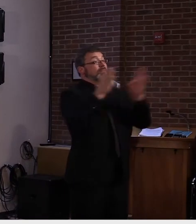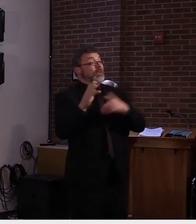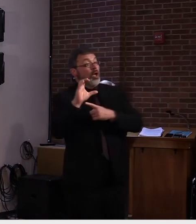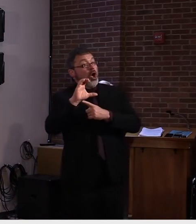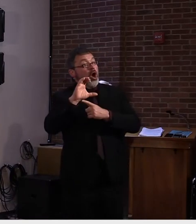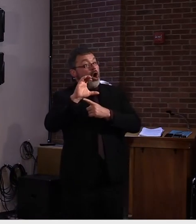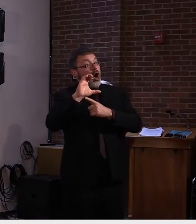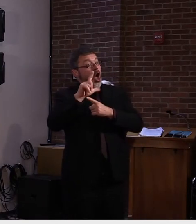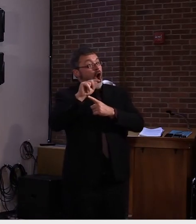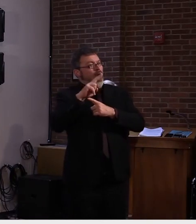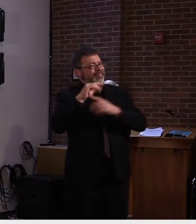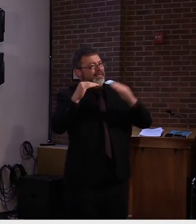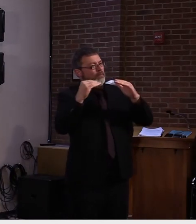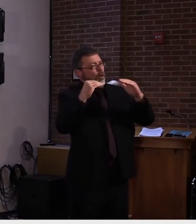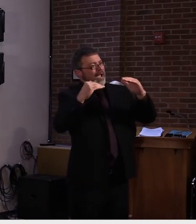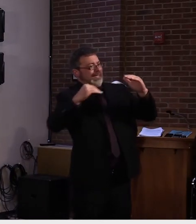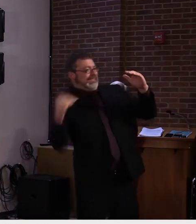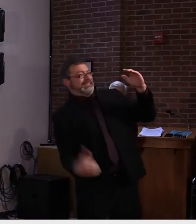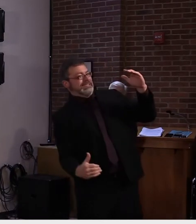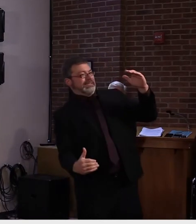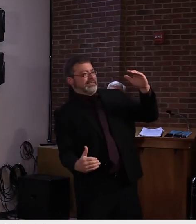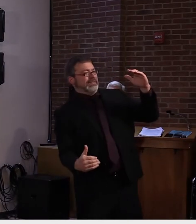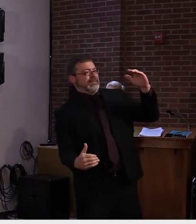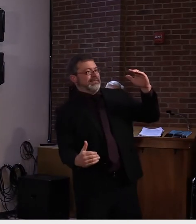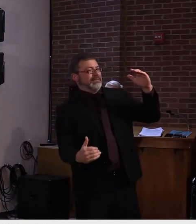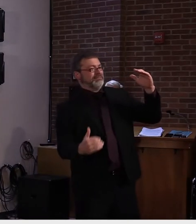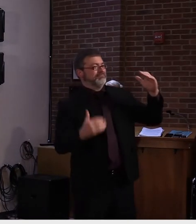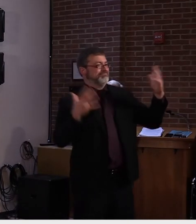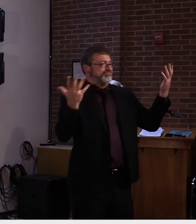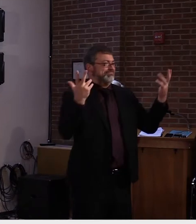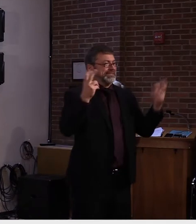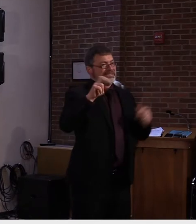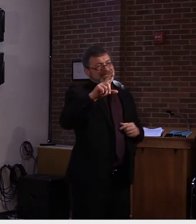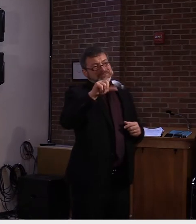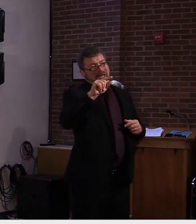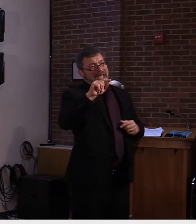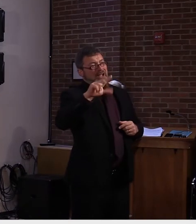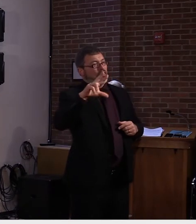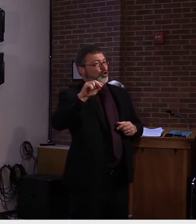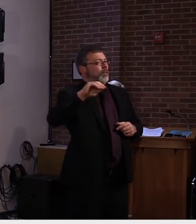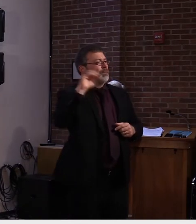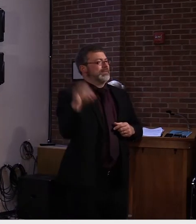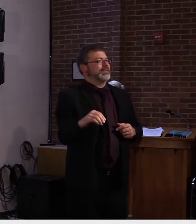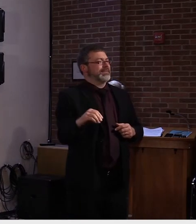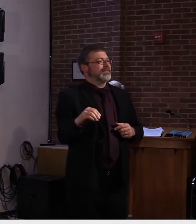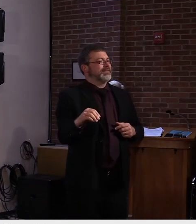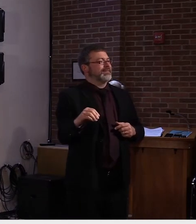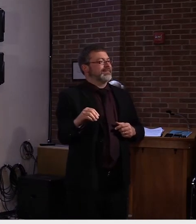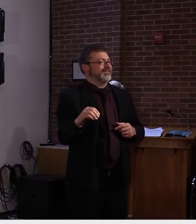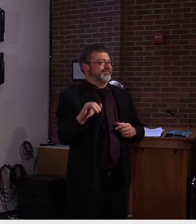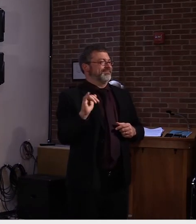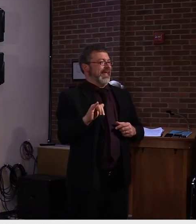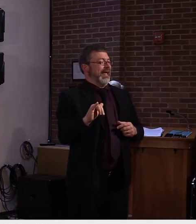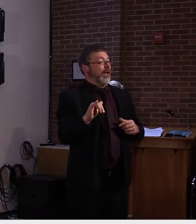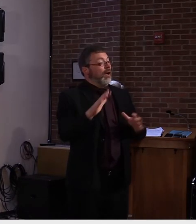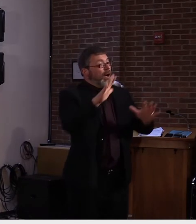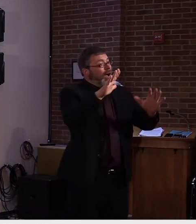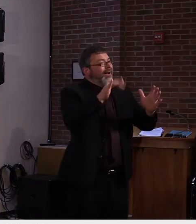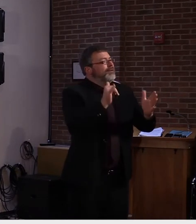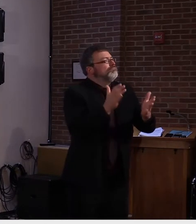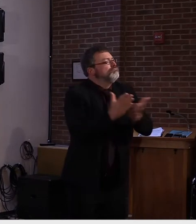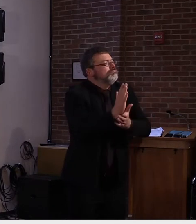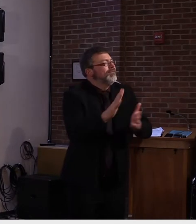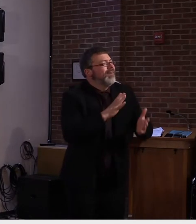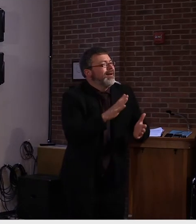but still probably 20, 30 percent. Um, and, um, and that's fine. Because the major goal